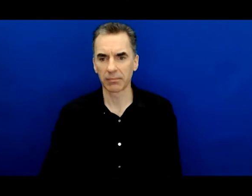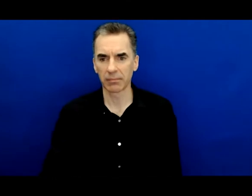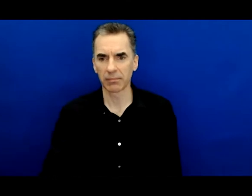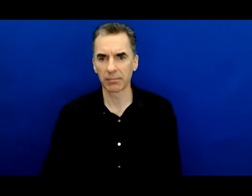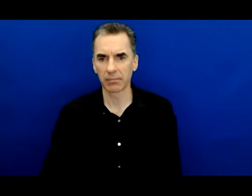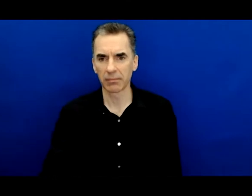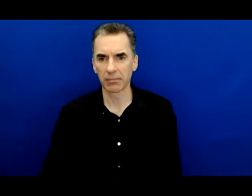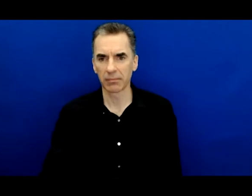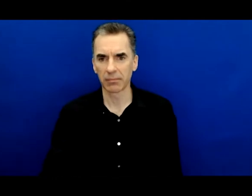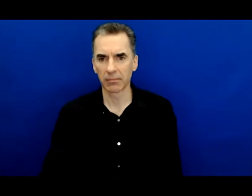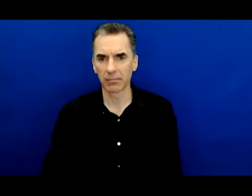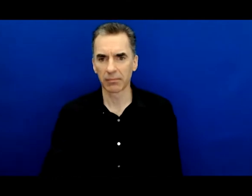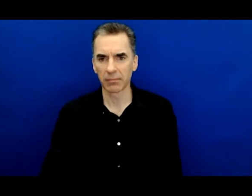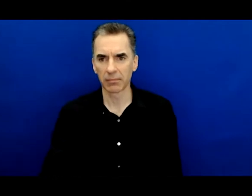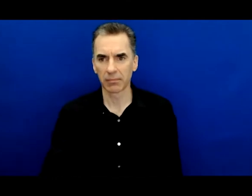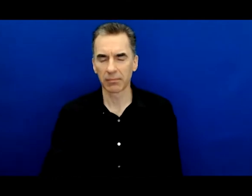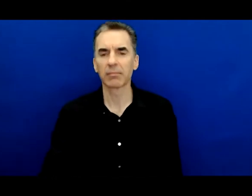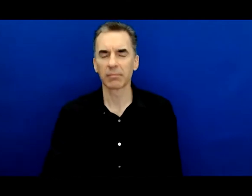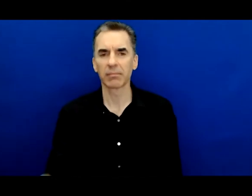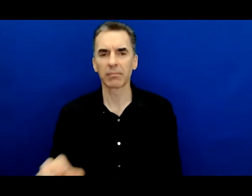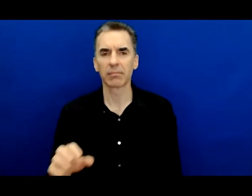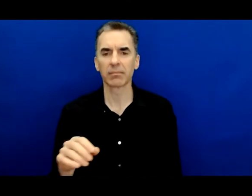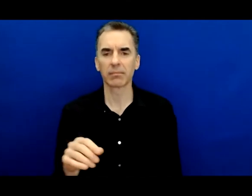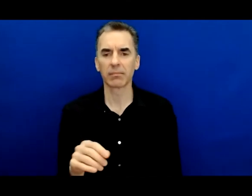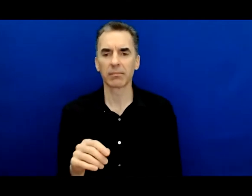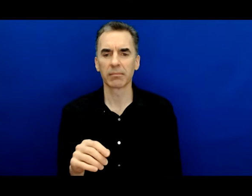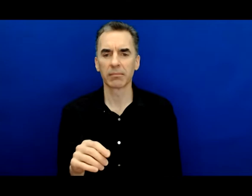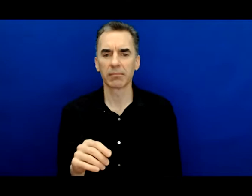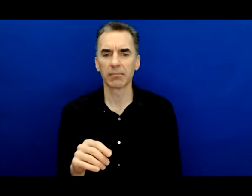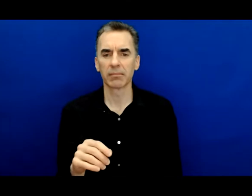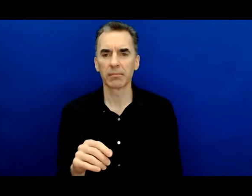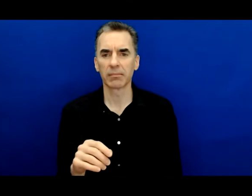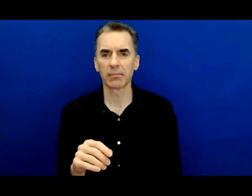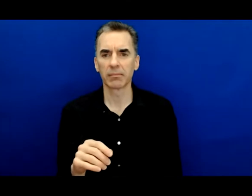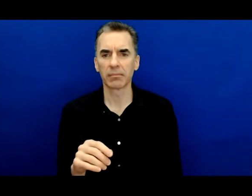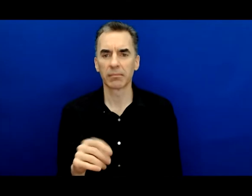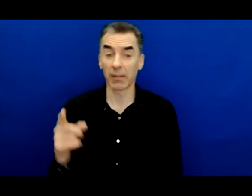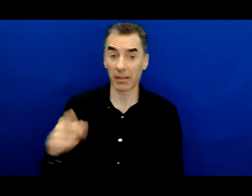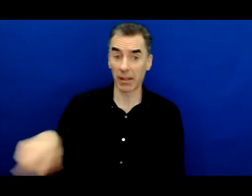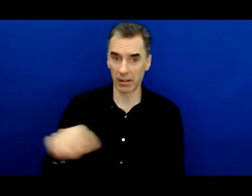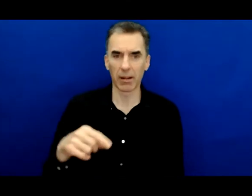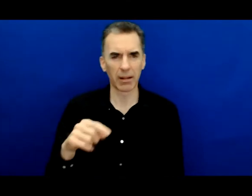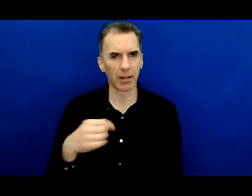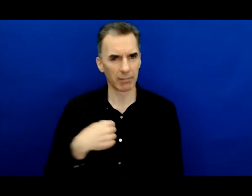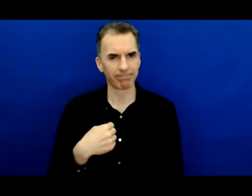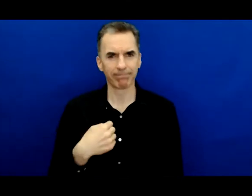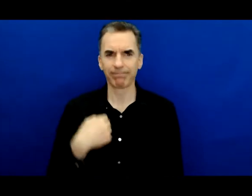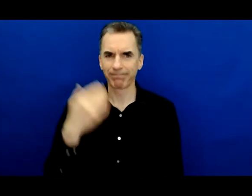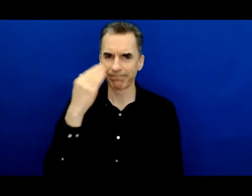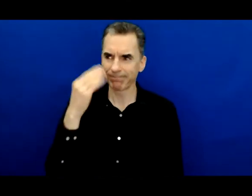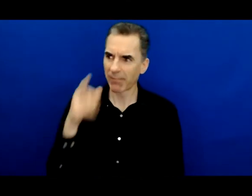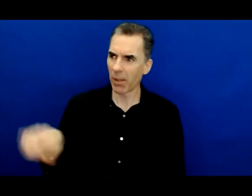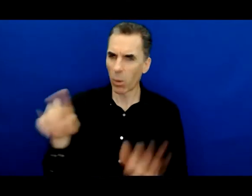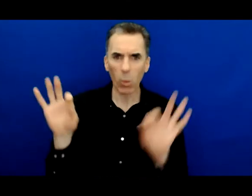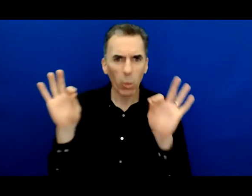They, you know, they are the reason why I, you know, put in, you know, I make myself available when, when the need sees